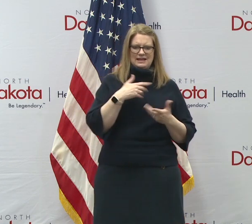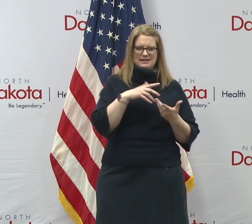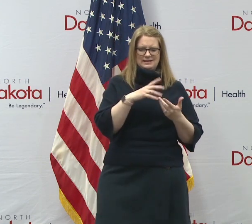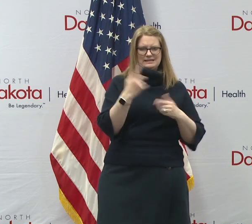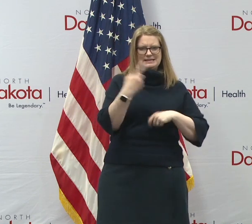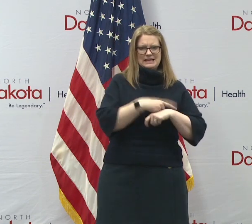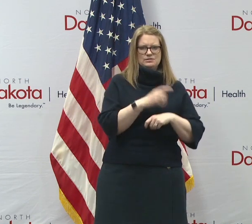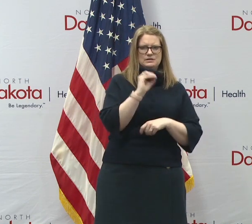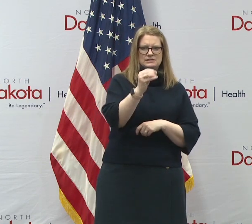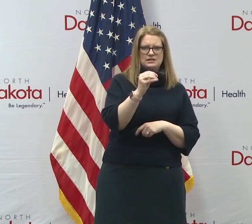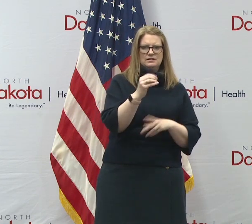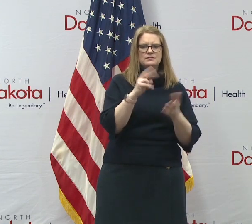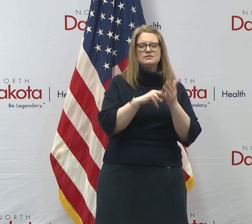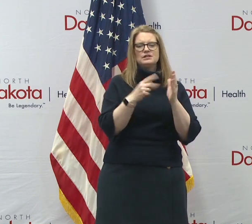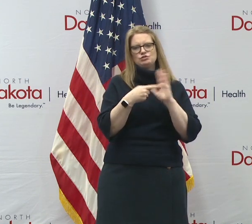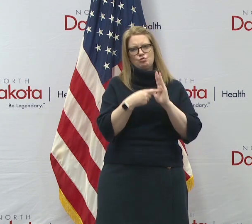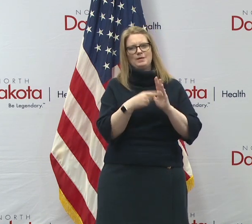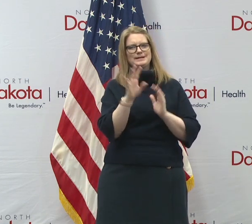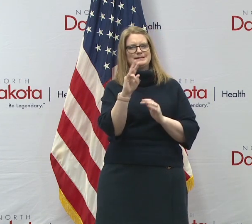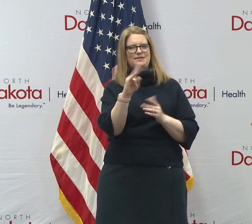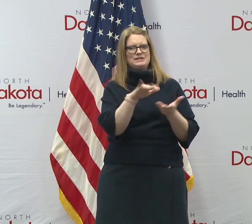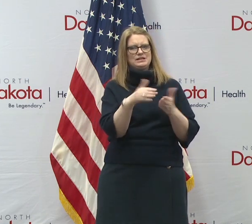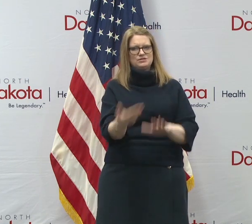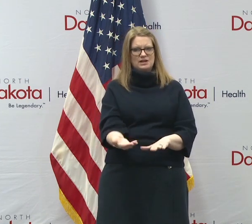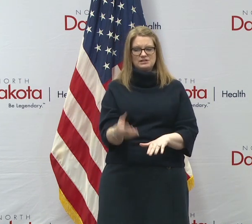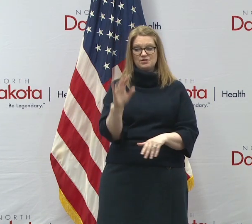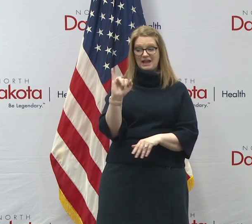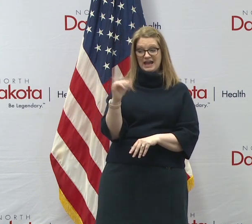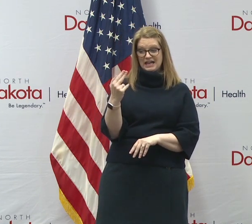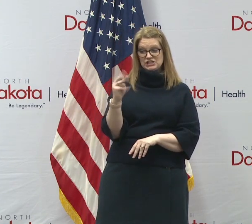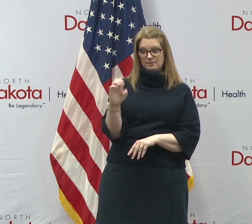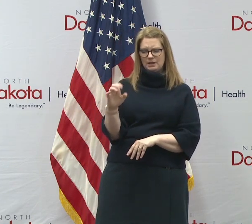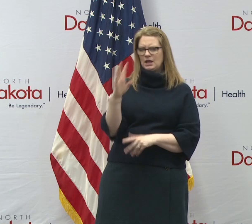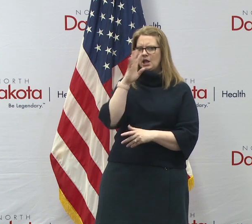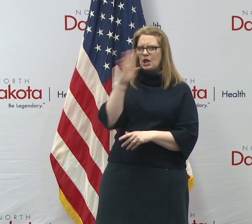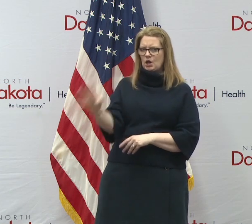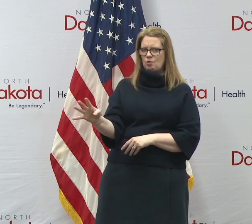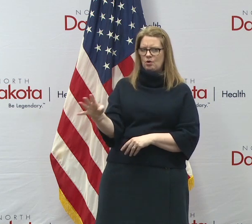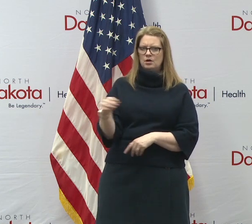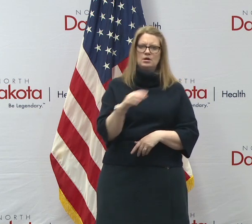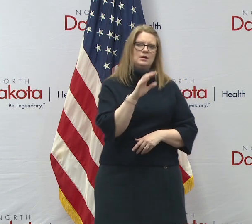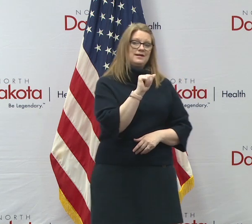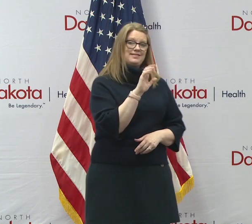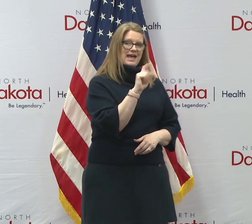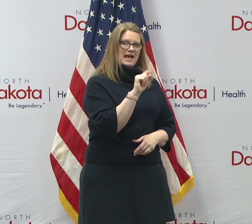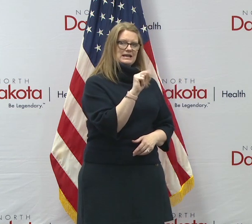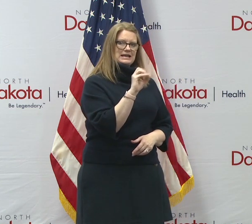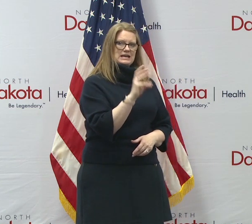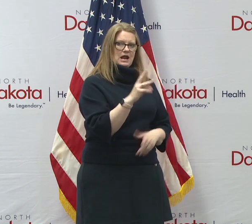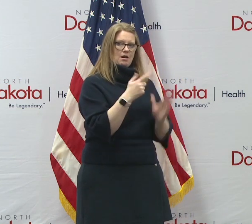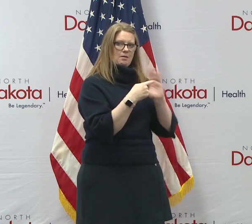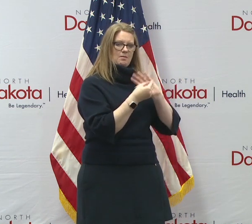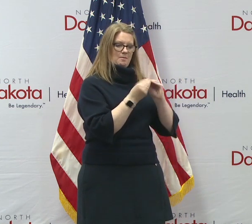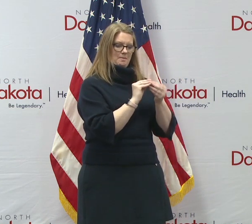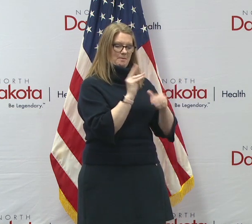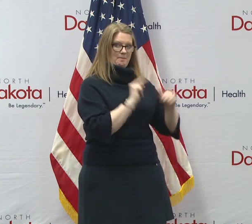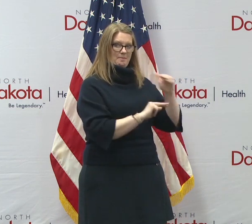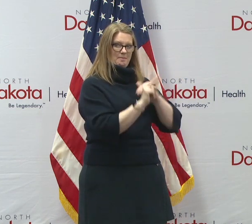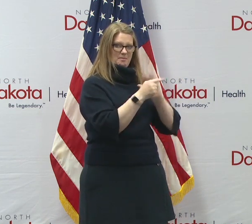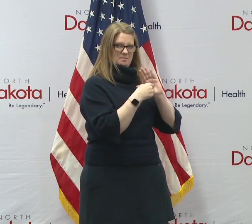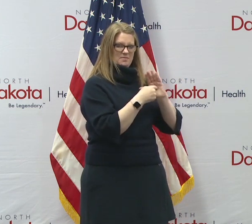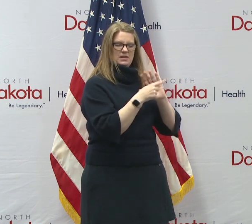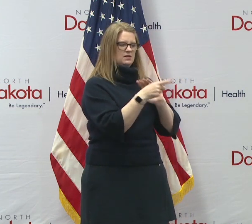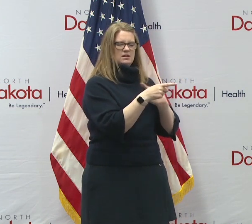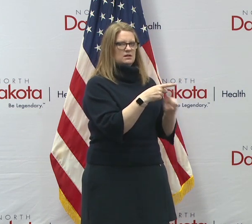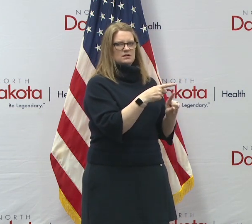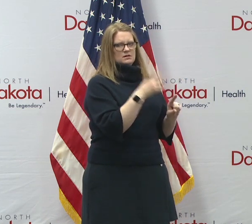17, 17 deaths. So just ignore that one. Uh, the other one to ignore is the act now model. That's another one that's out there that is